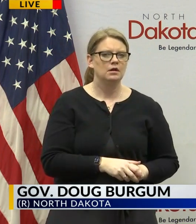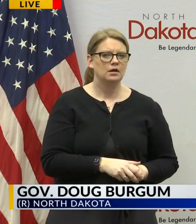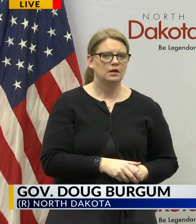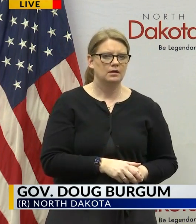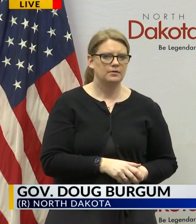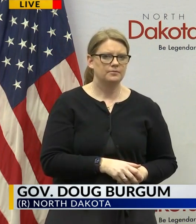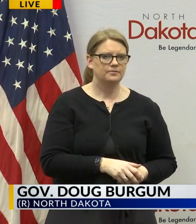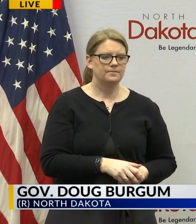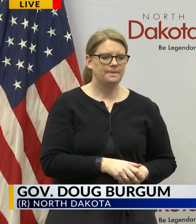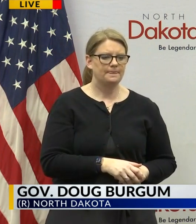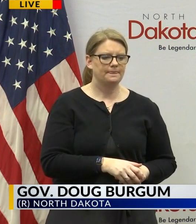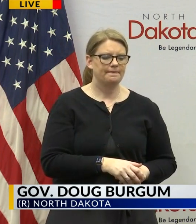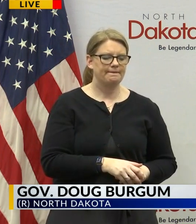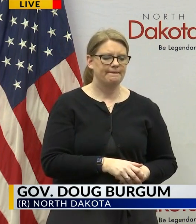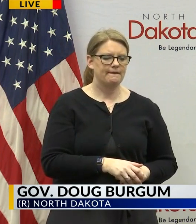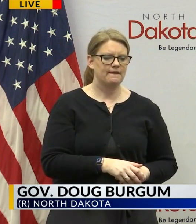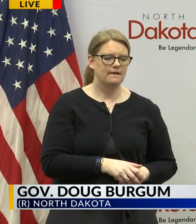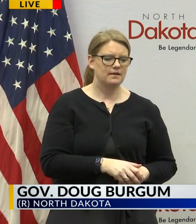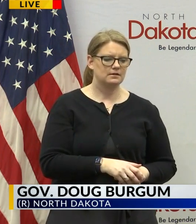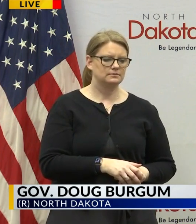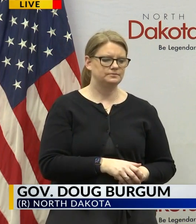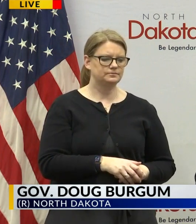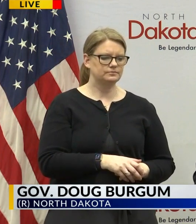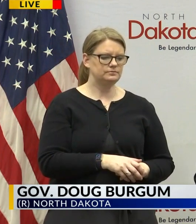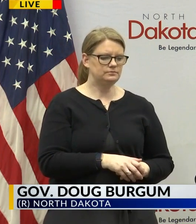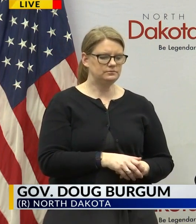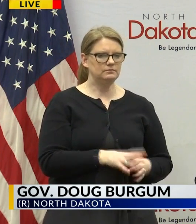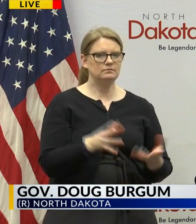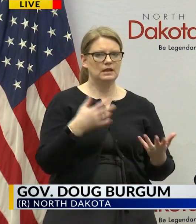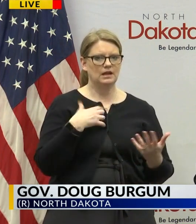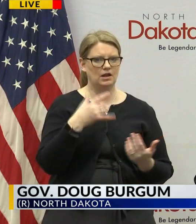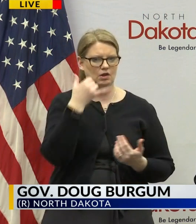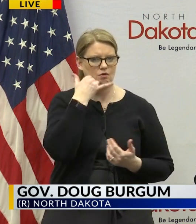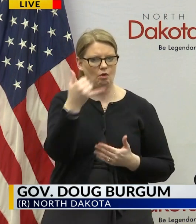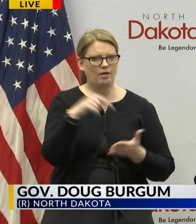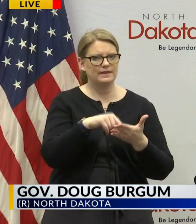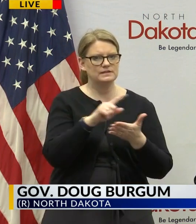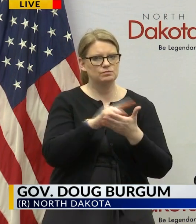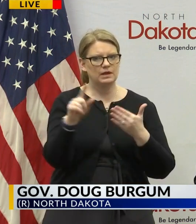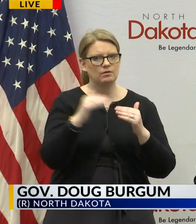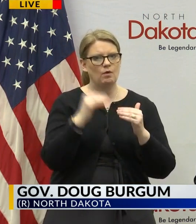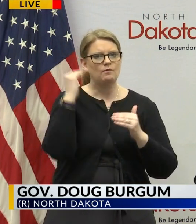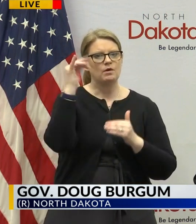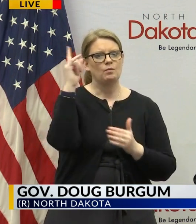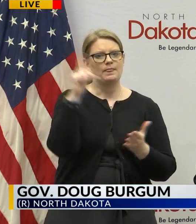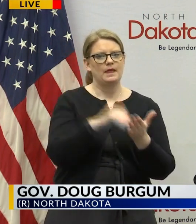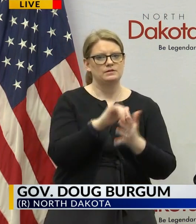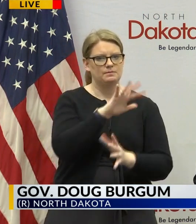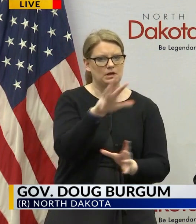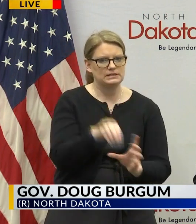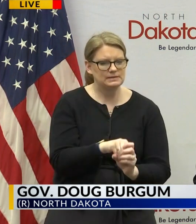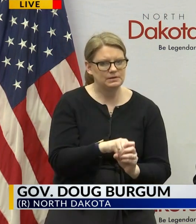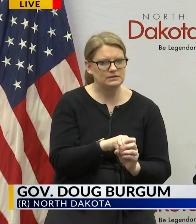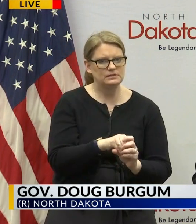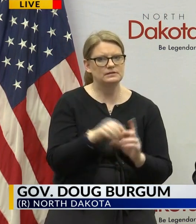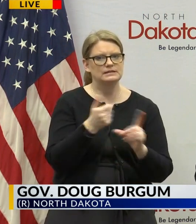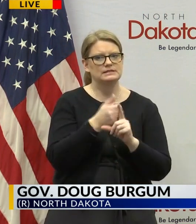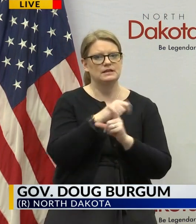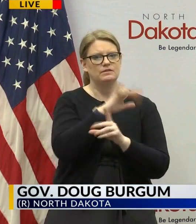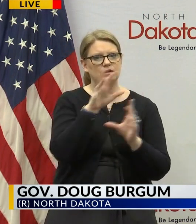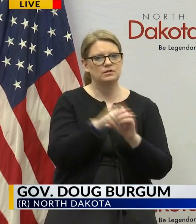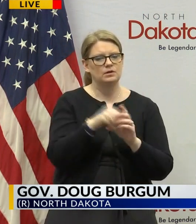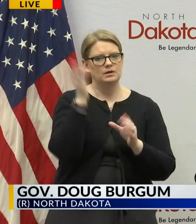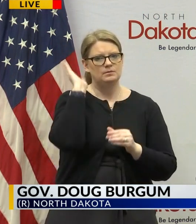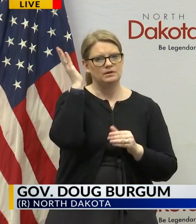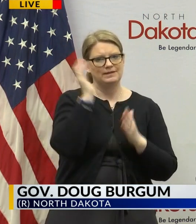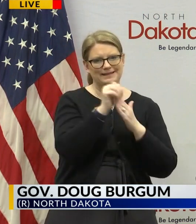we we had a call earlier this week with over a thousand participants that included presentations